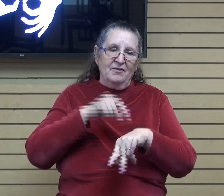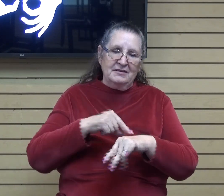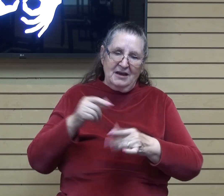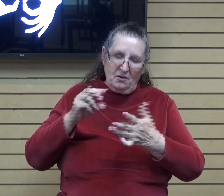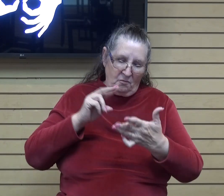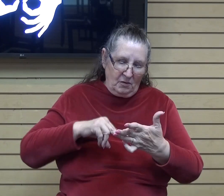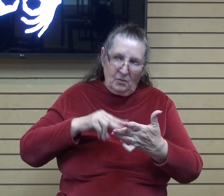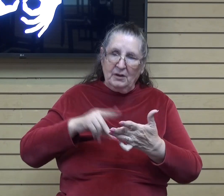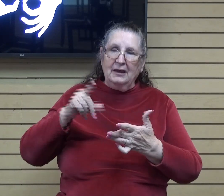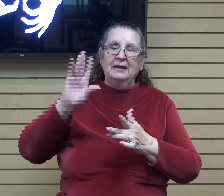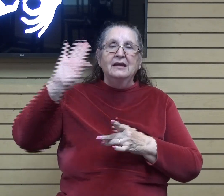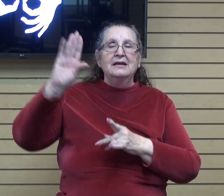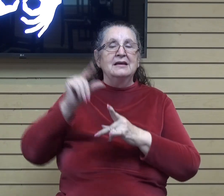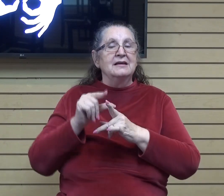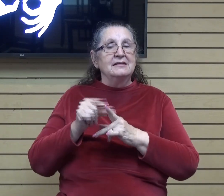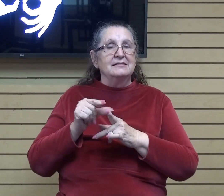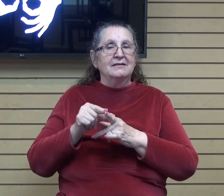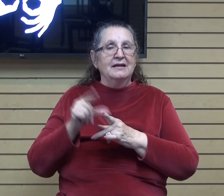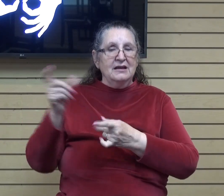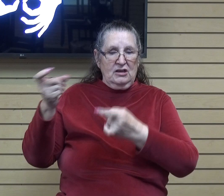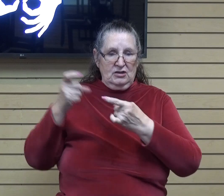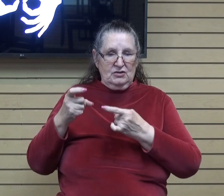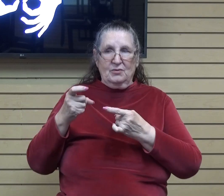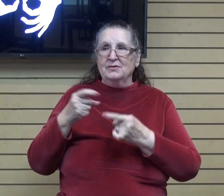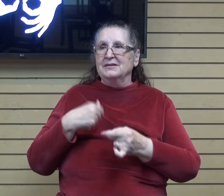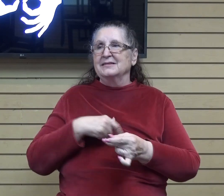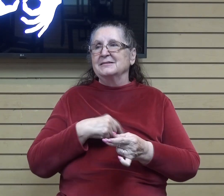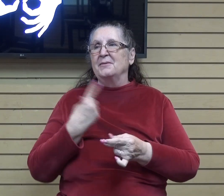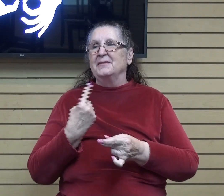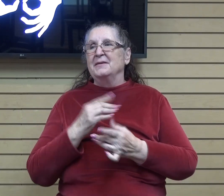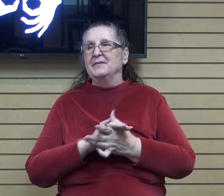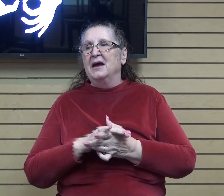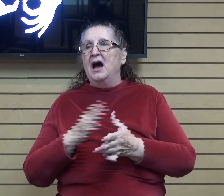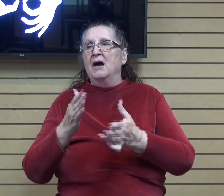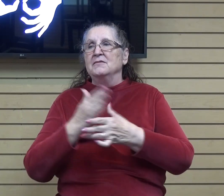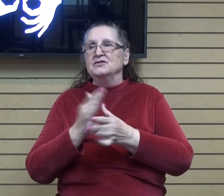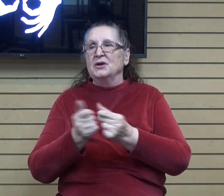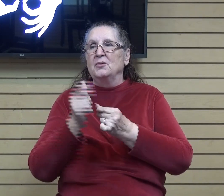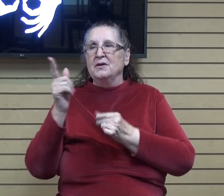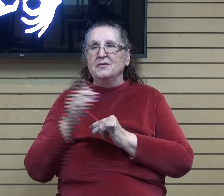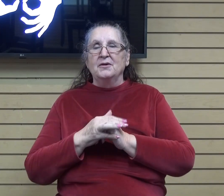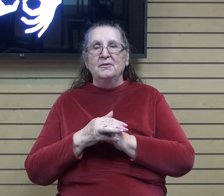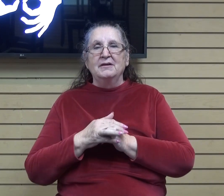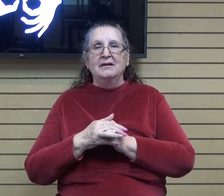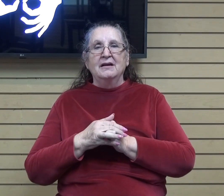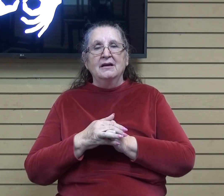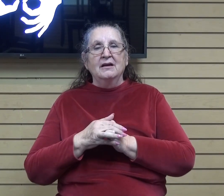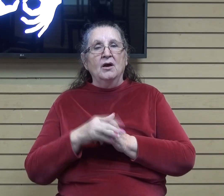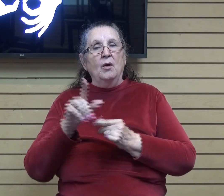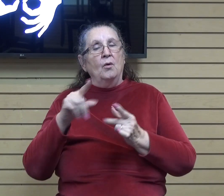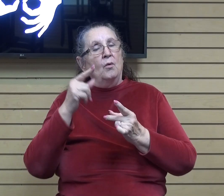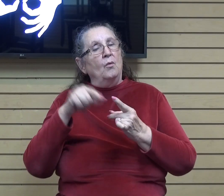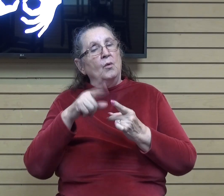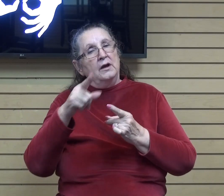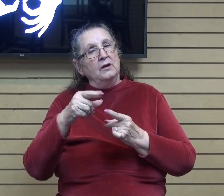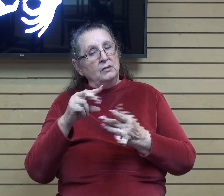show us. So he showed me something this morning, I'm going to share it with you. And then when you go over it again and again, he's going to show you